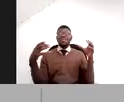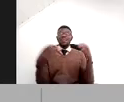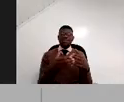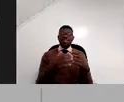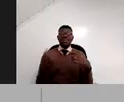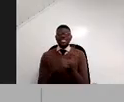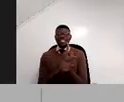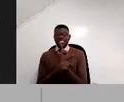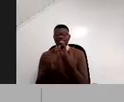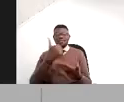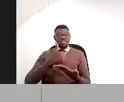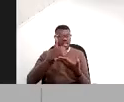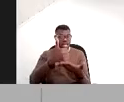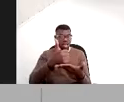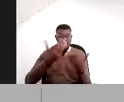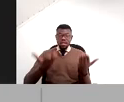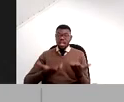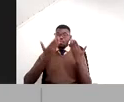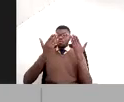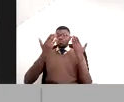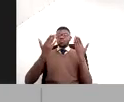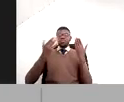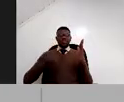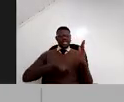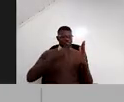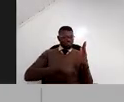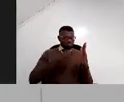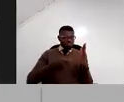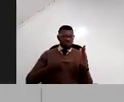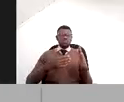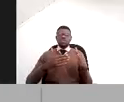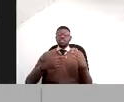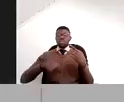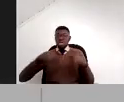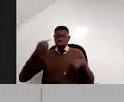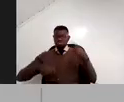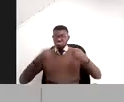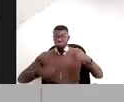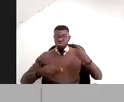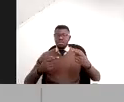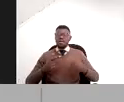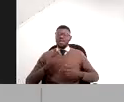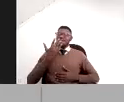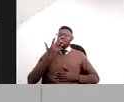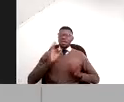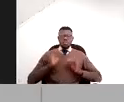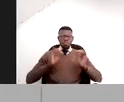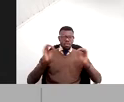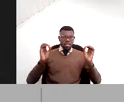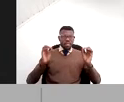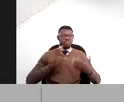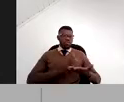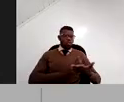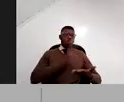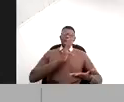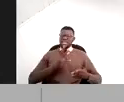position of the industry again against the competition, which is not flowers, which is not wine for wine, which